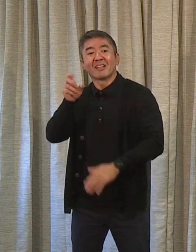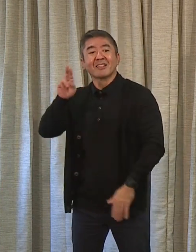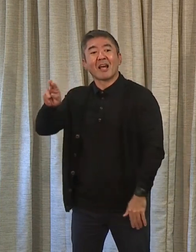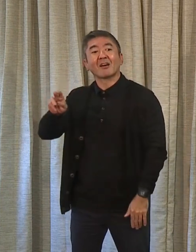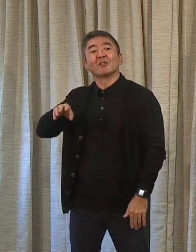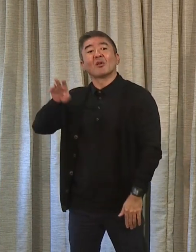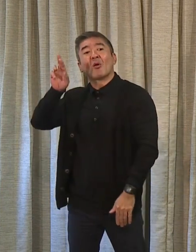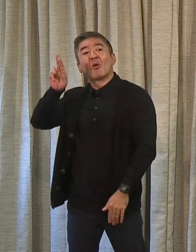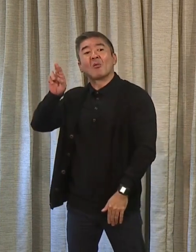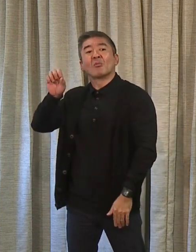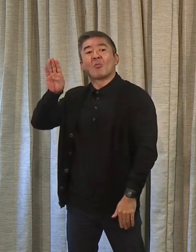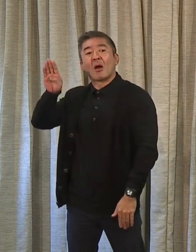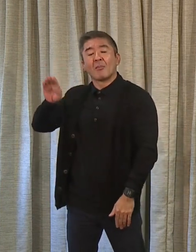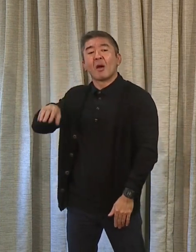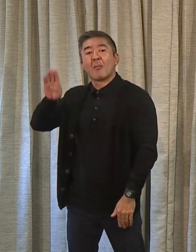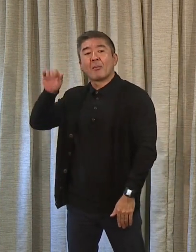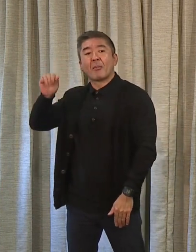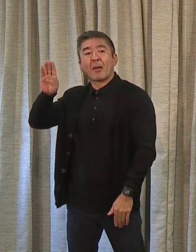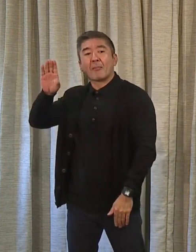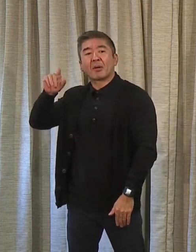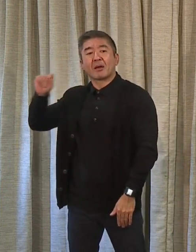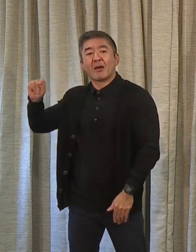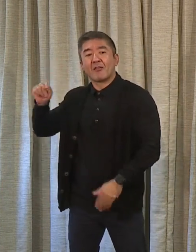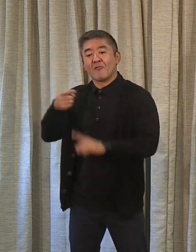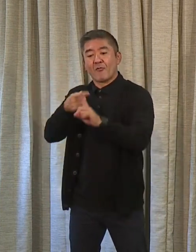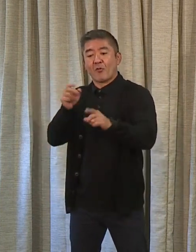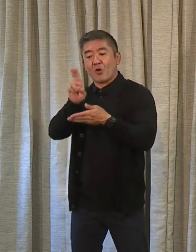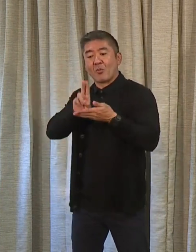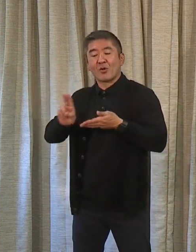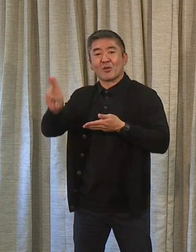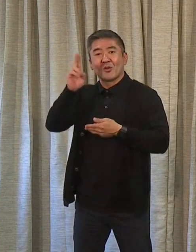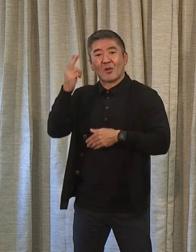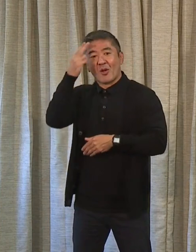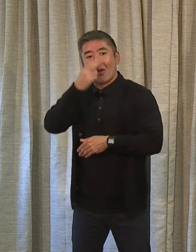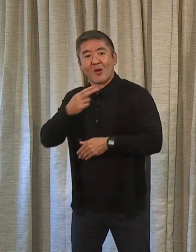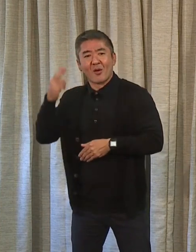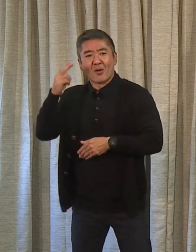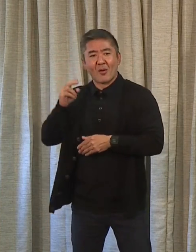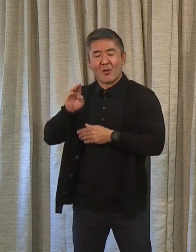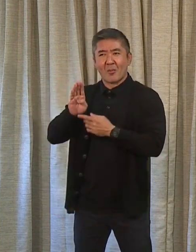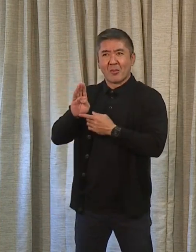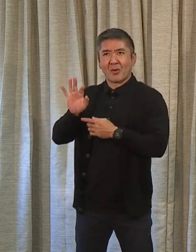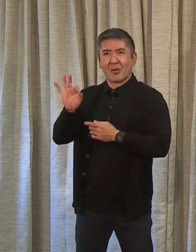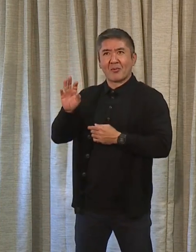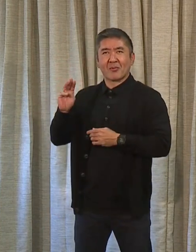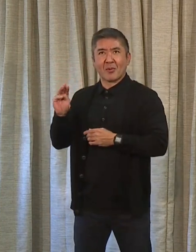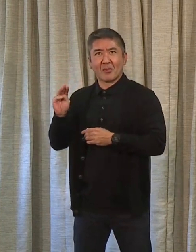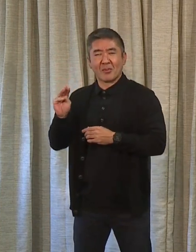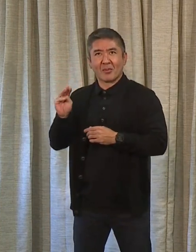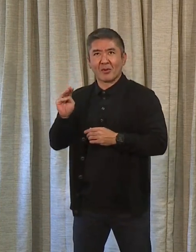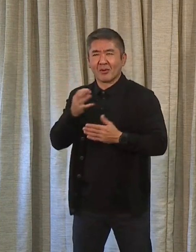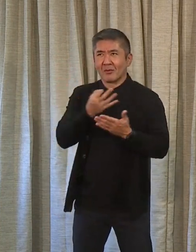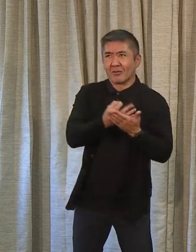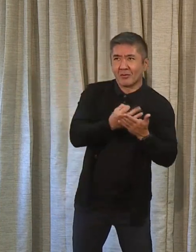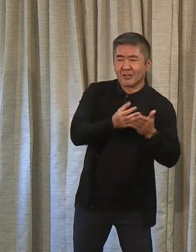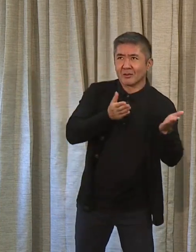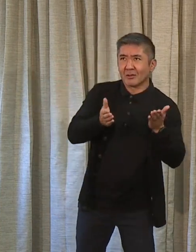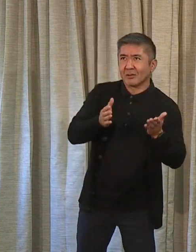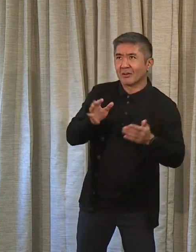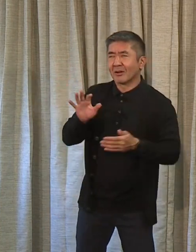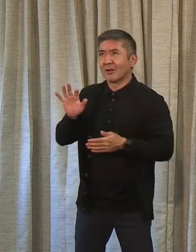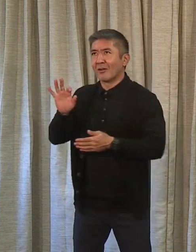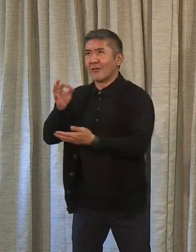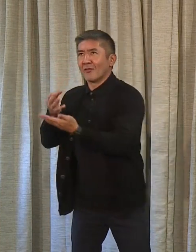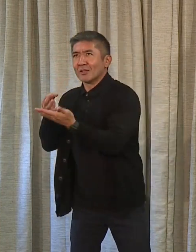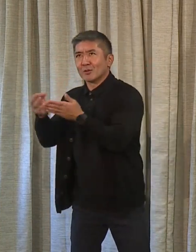Roger Babcock from the University of Hawaii. He's a BFM. I always want to get confused. I get confused with fiscal services and fiscal